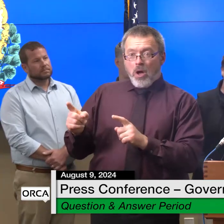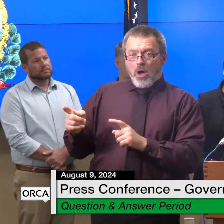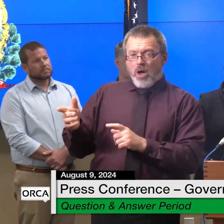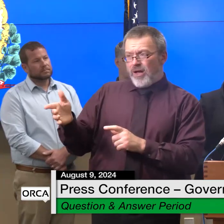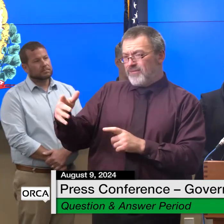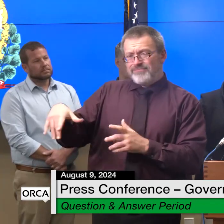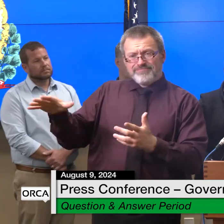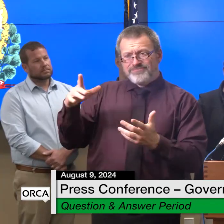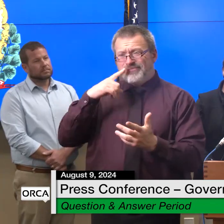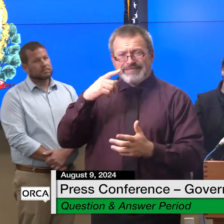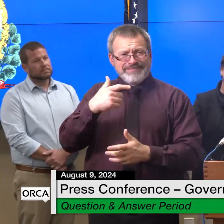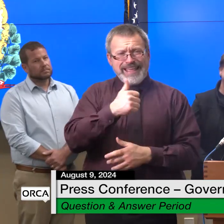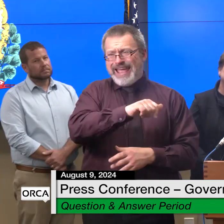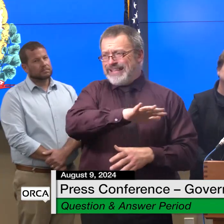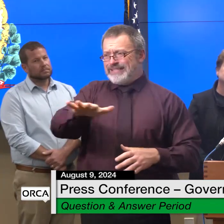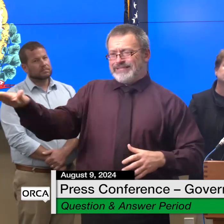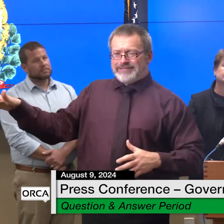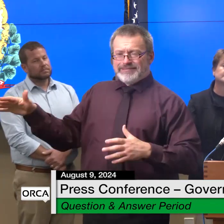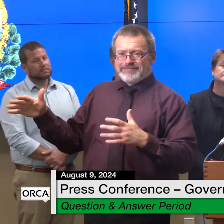candidate